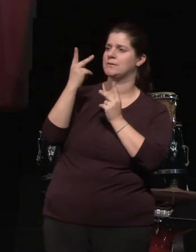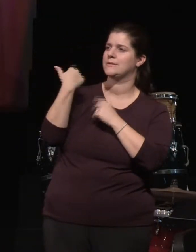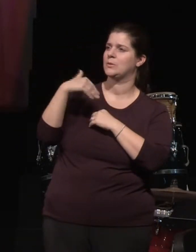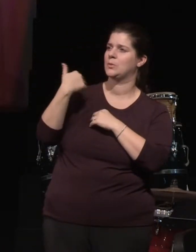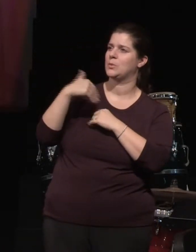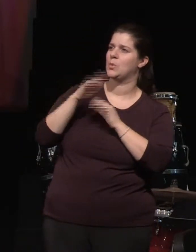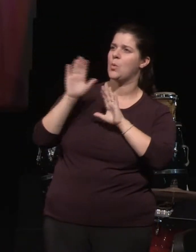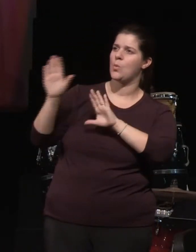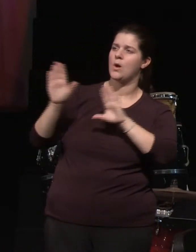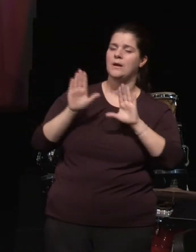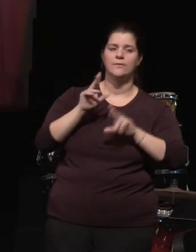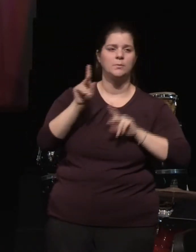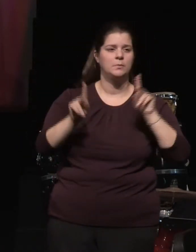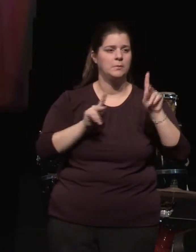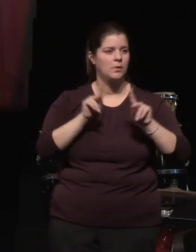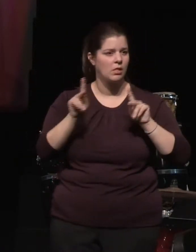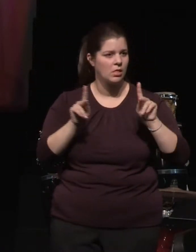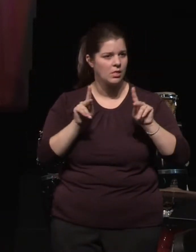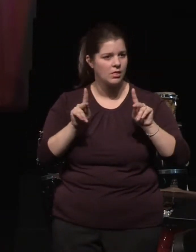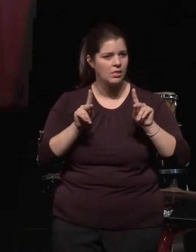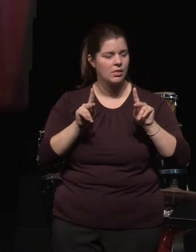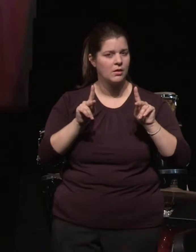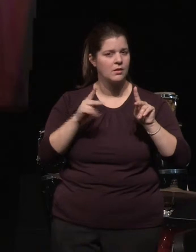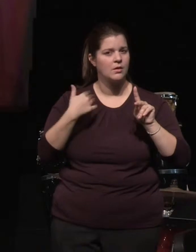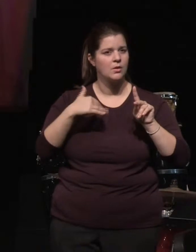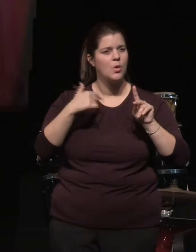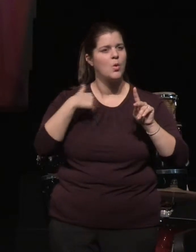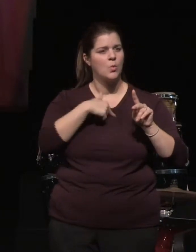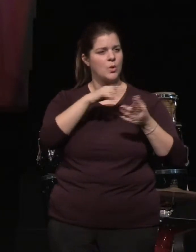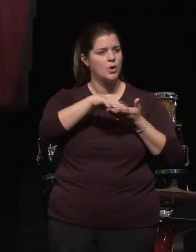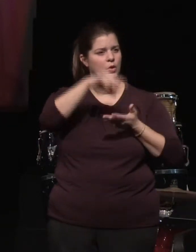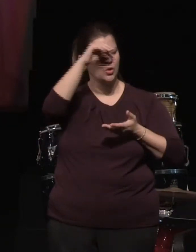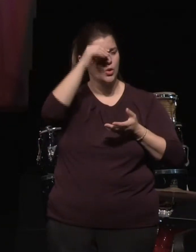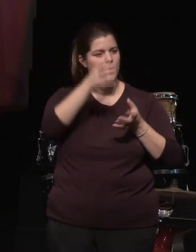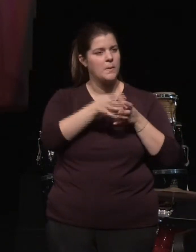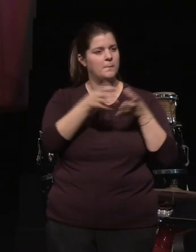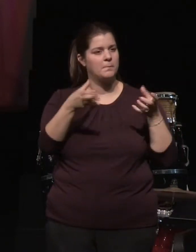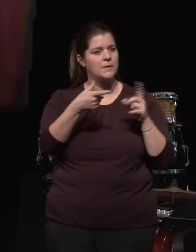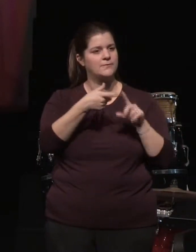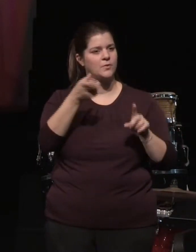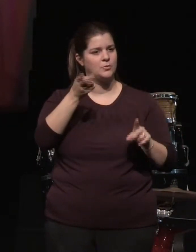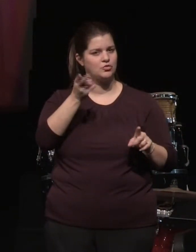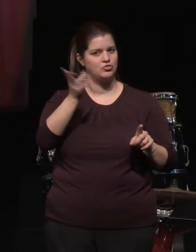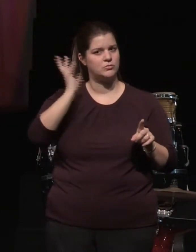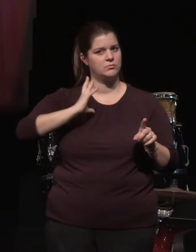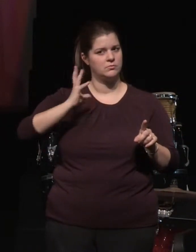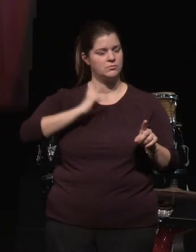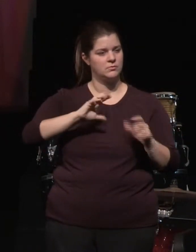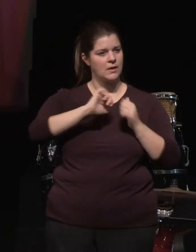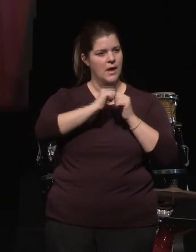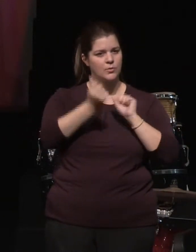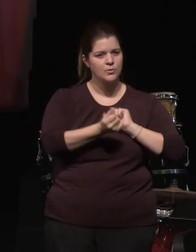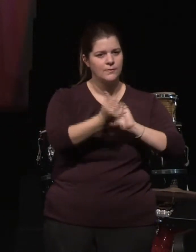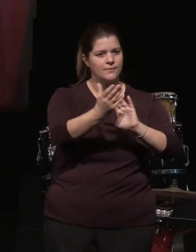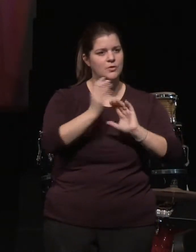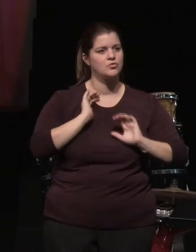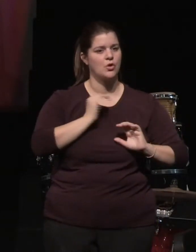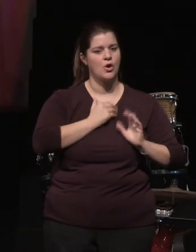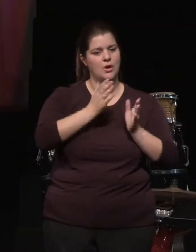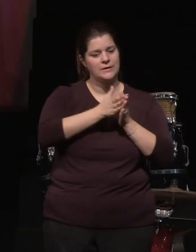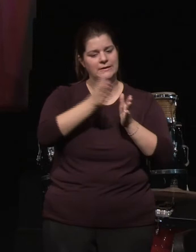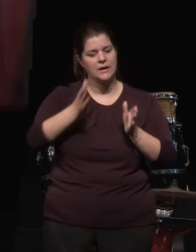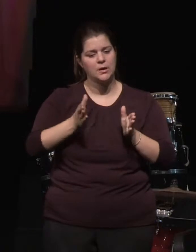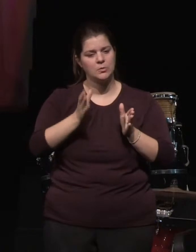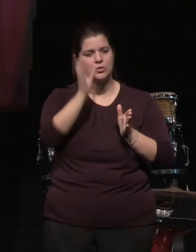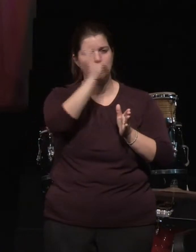From this testimony there is much to learn. How to openly face our neighbors and make that case for